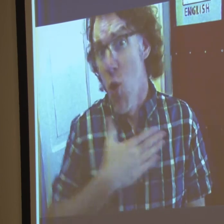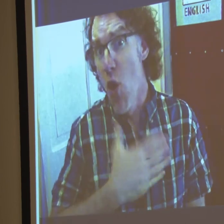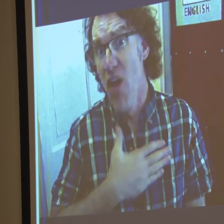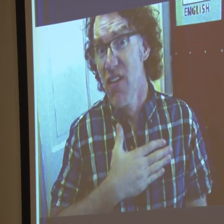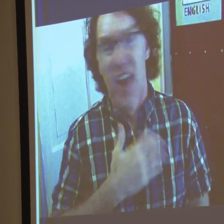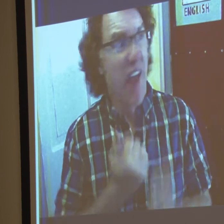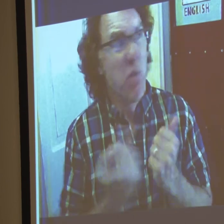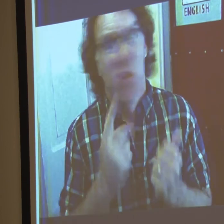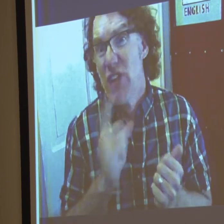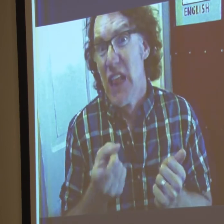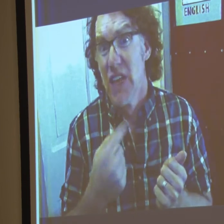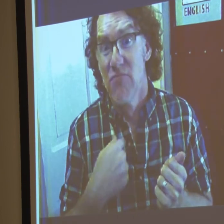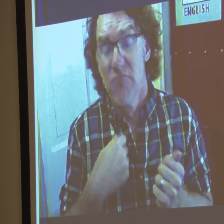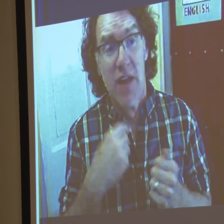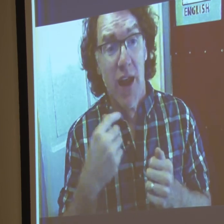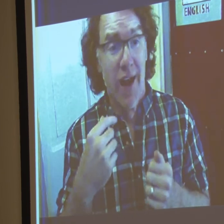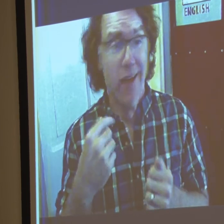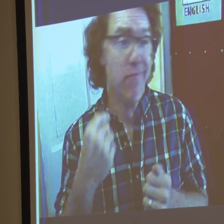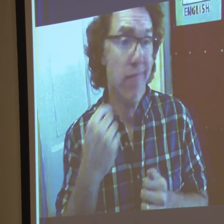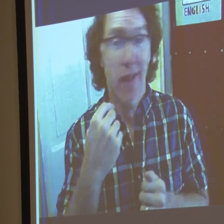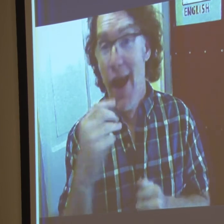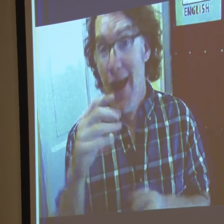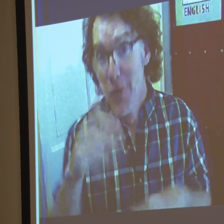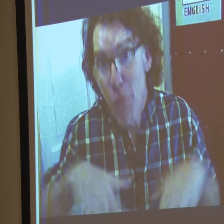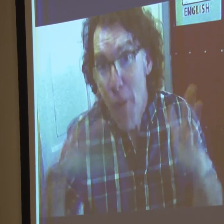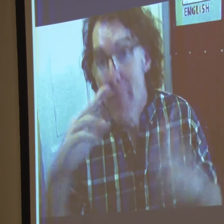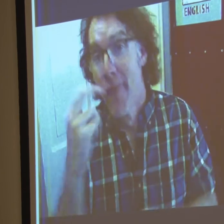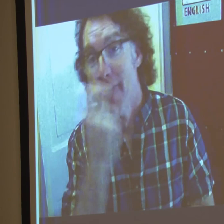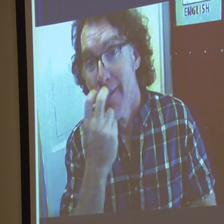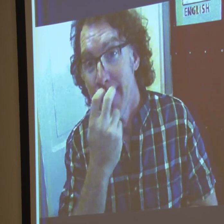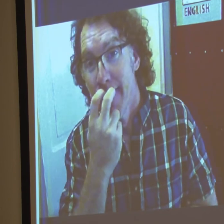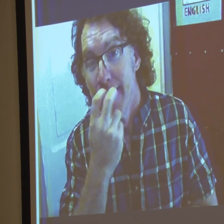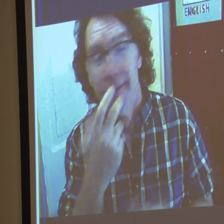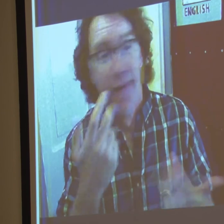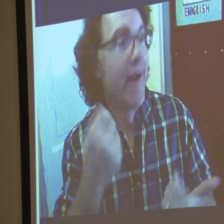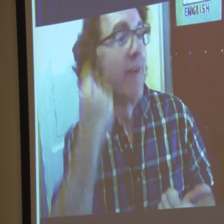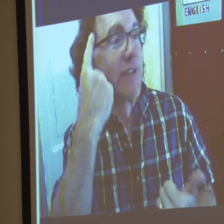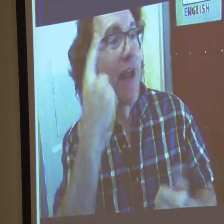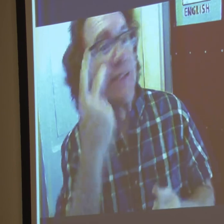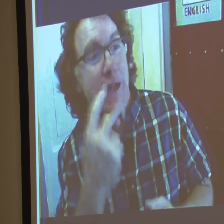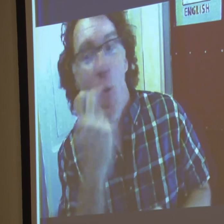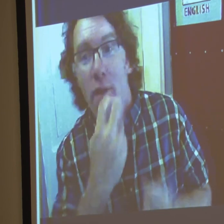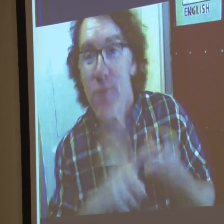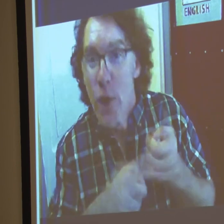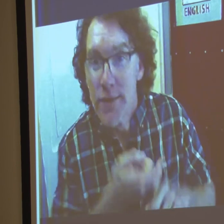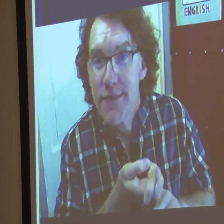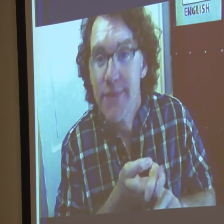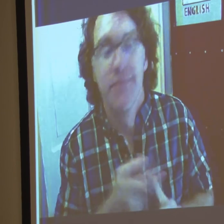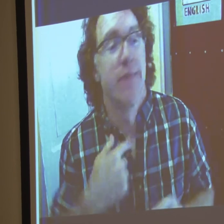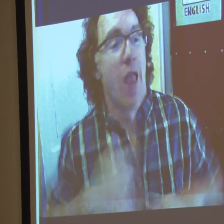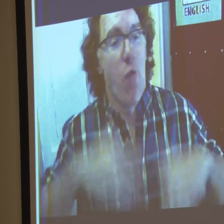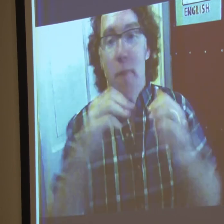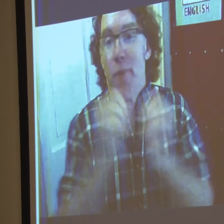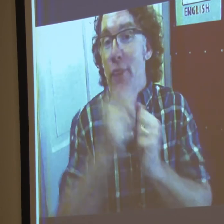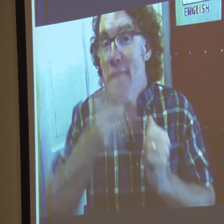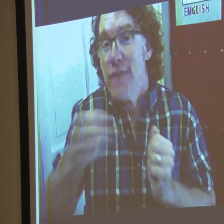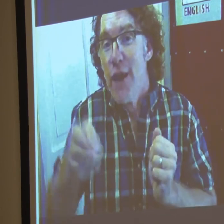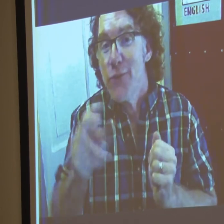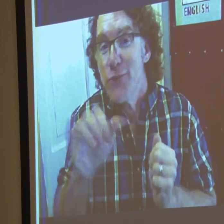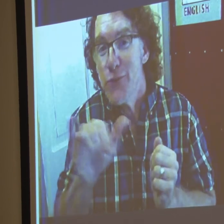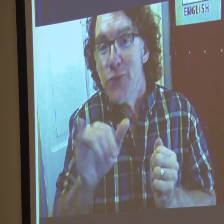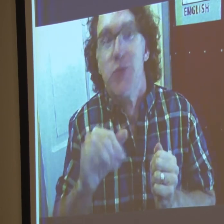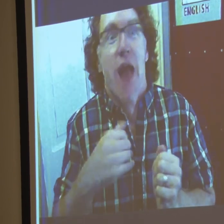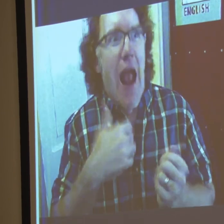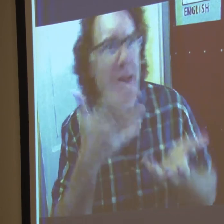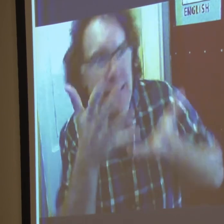identify yourself? I enjoy really everyone. I grew up oral. I understand when I meet people